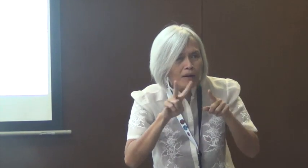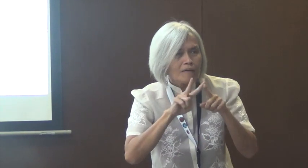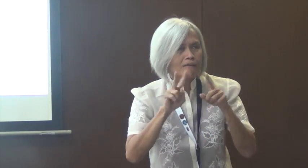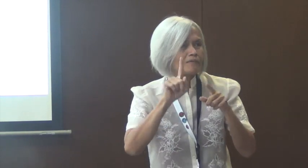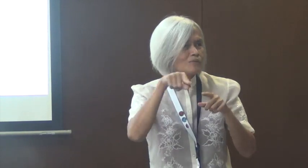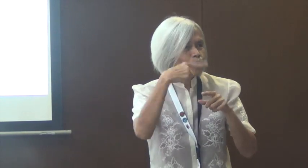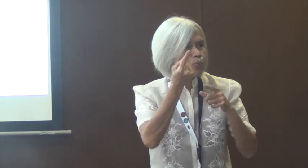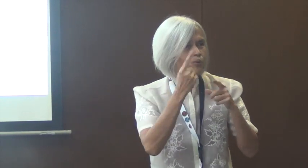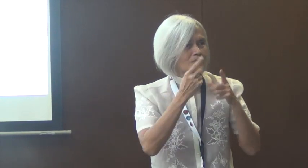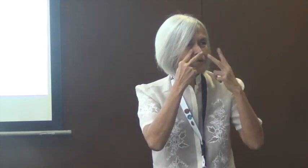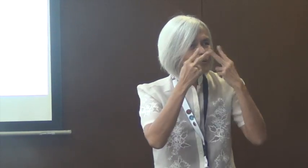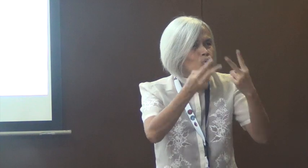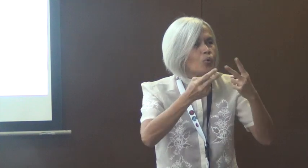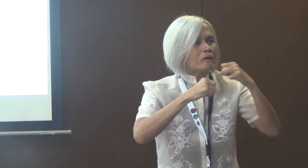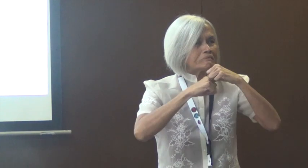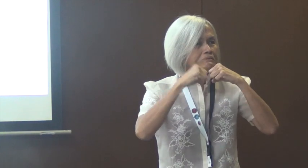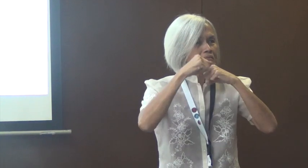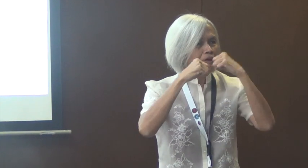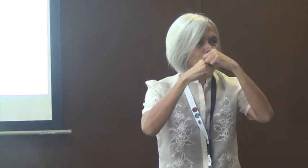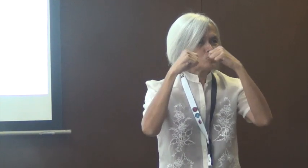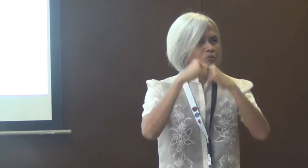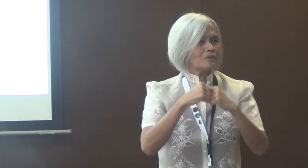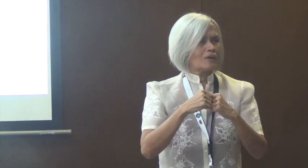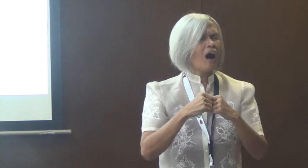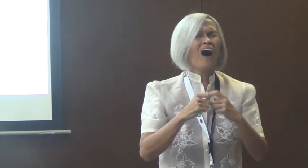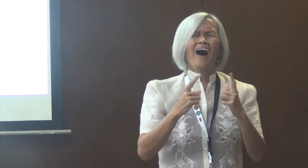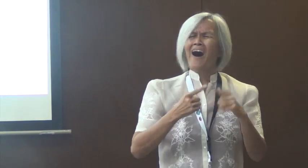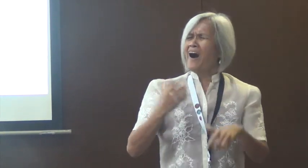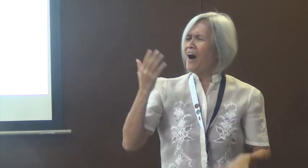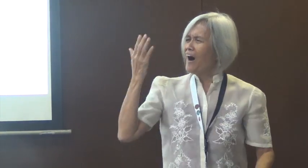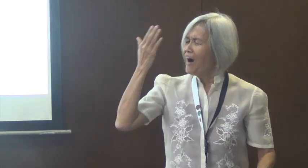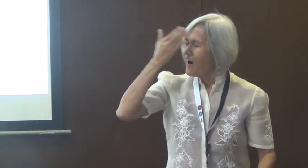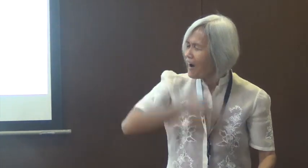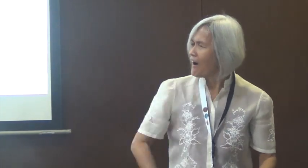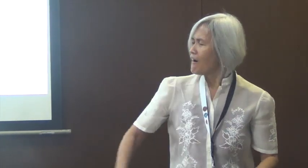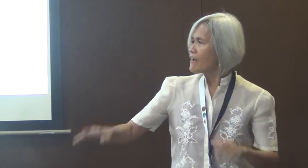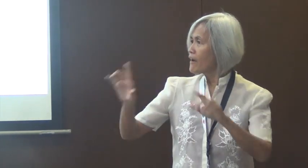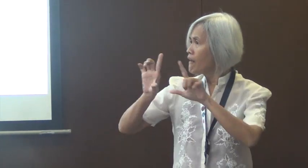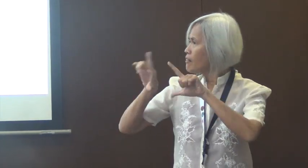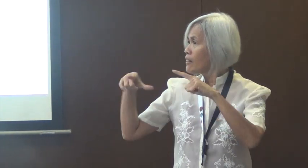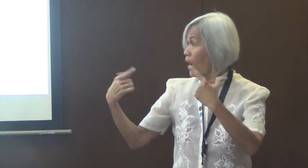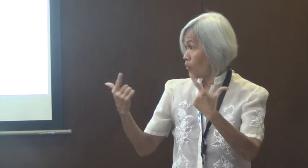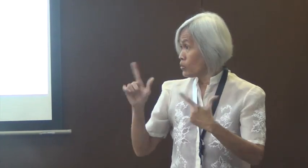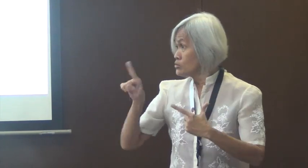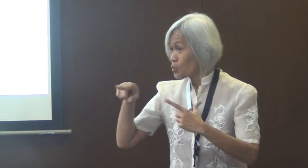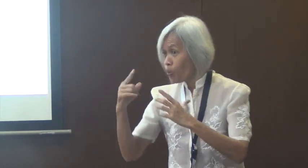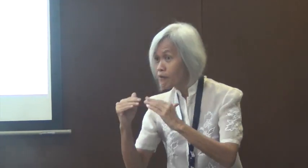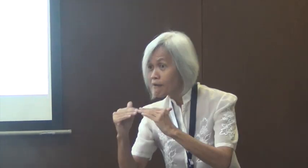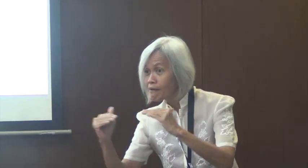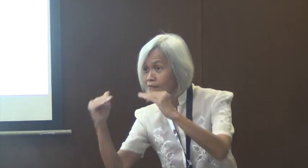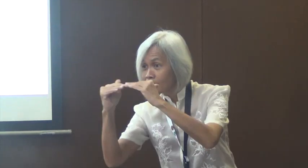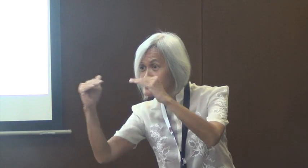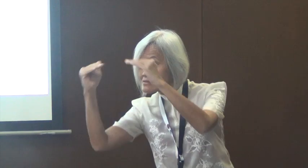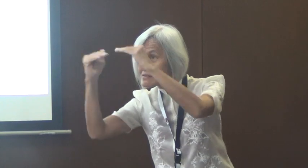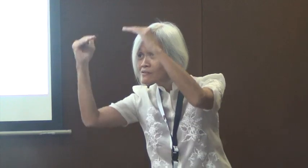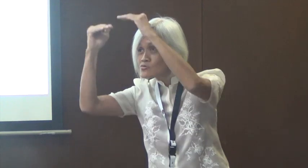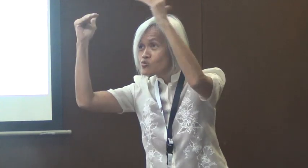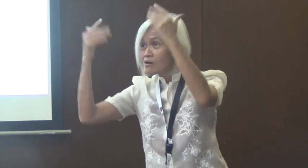So people look at vocabulary, they will look at structure, but that's so limited. know,